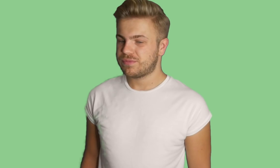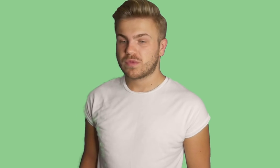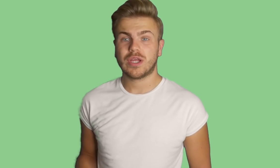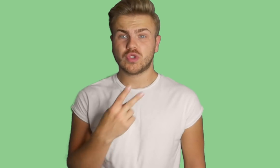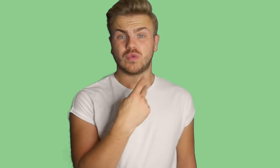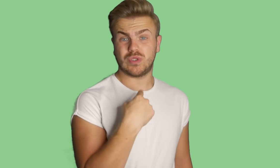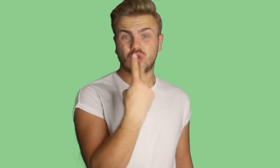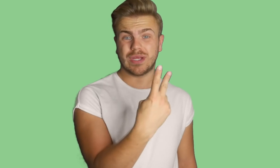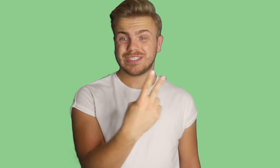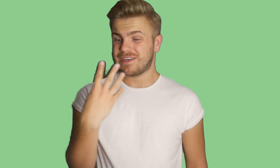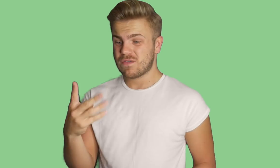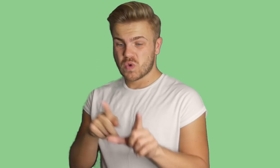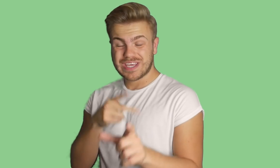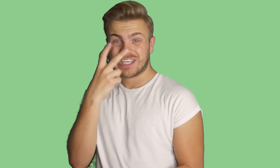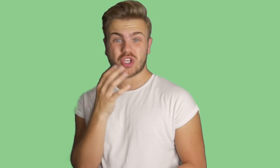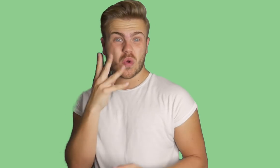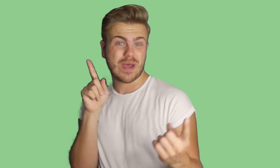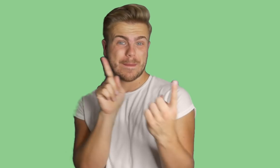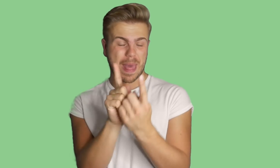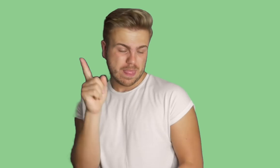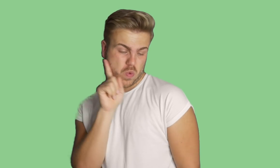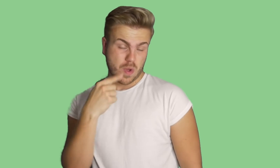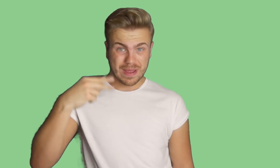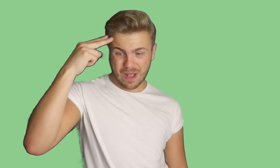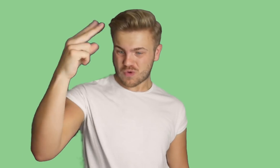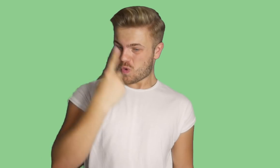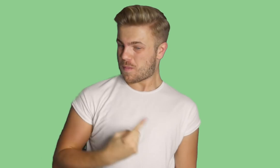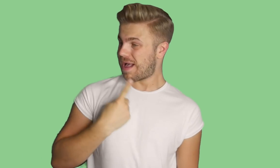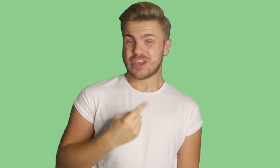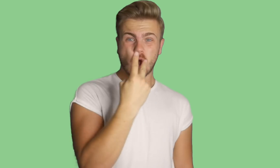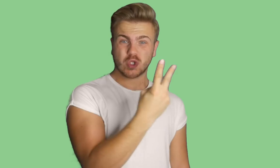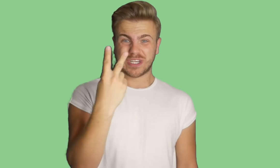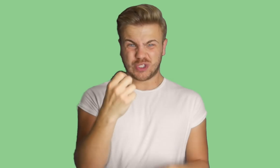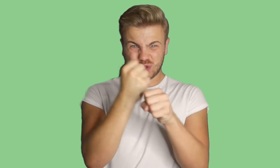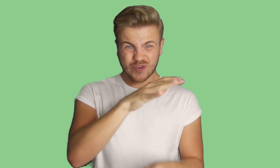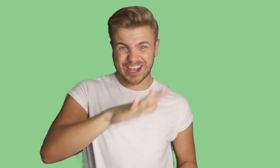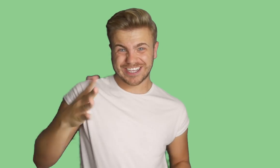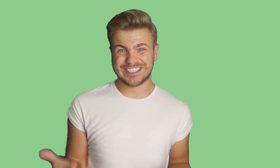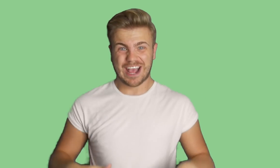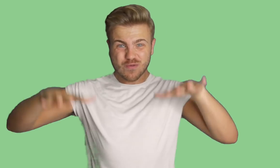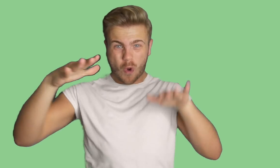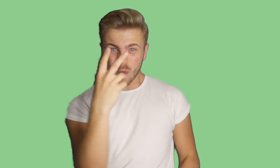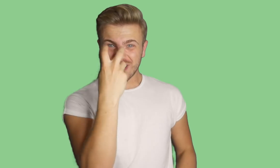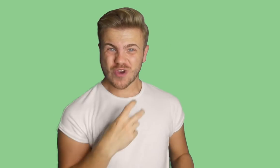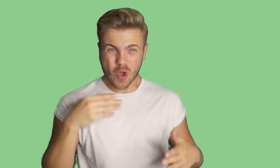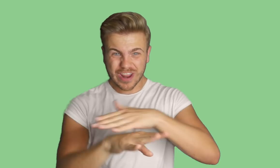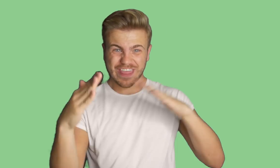I was 24 years old when I met the woman I would call my own 22 grandkids now growing old and the